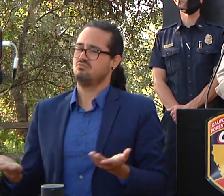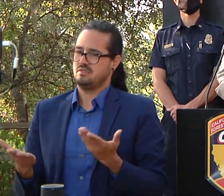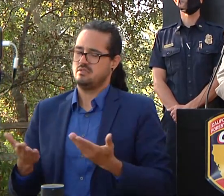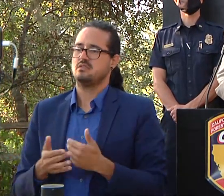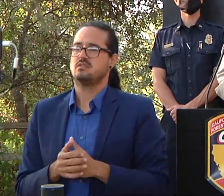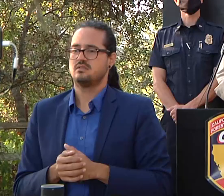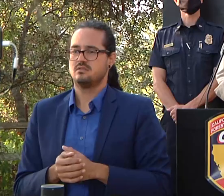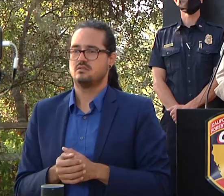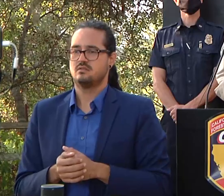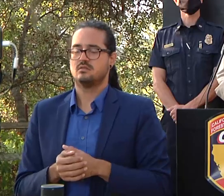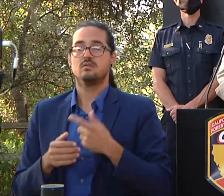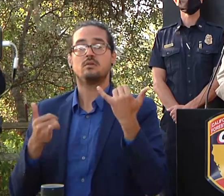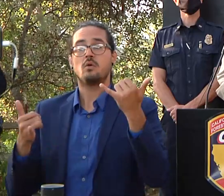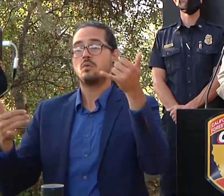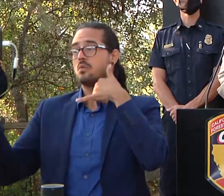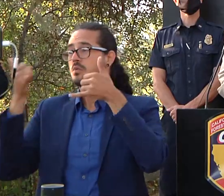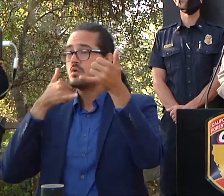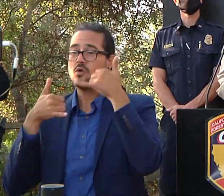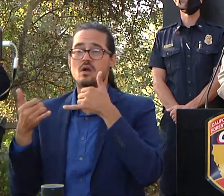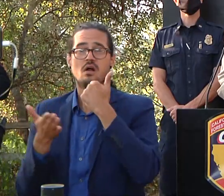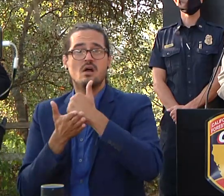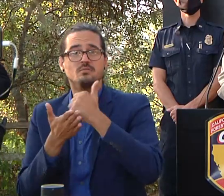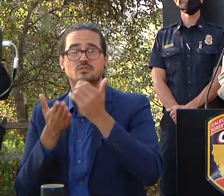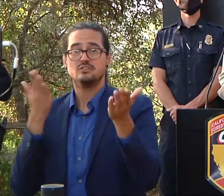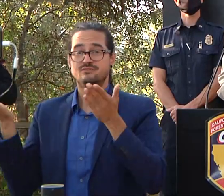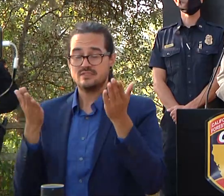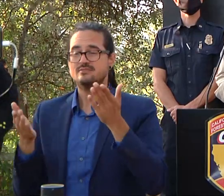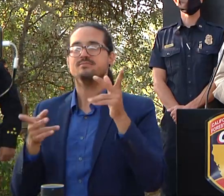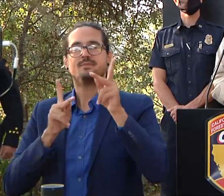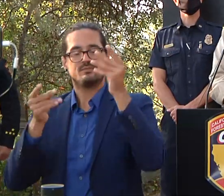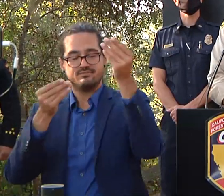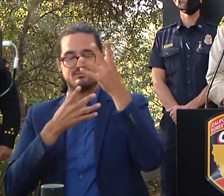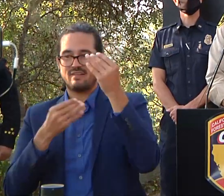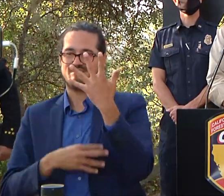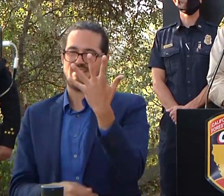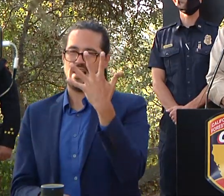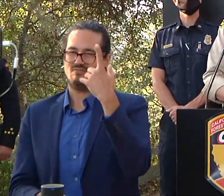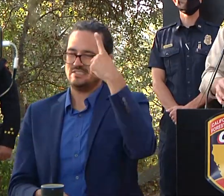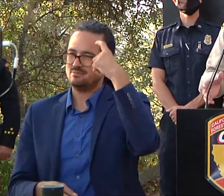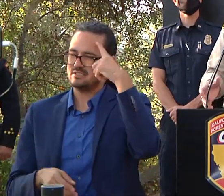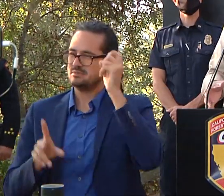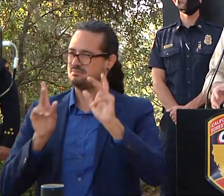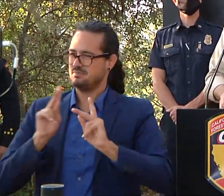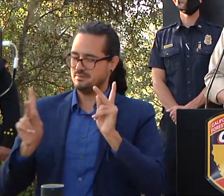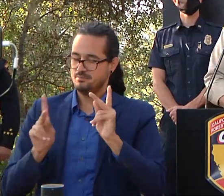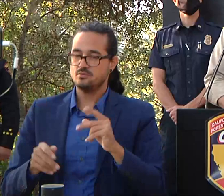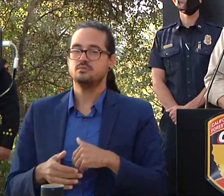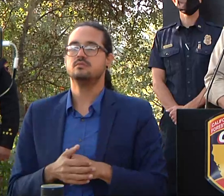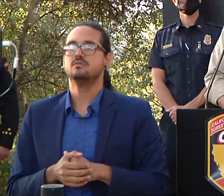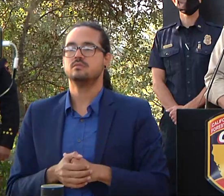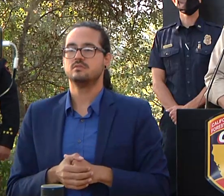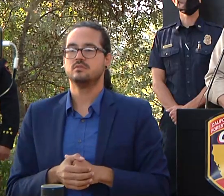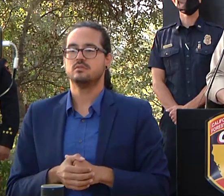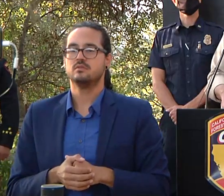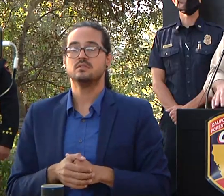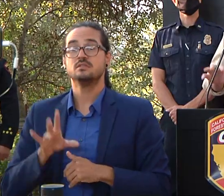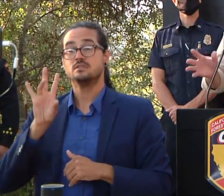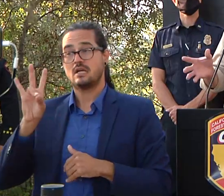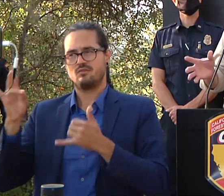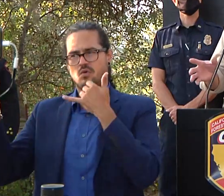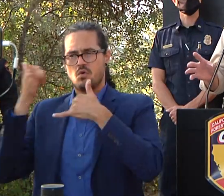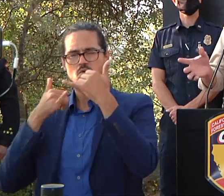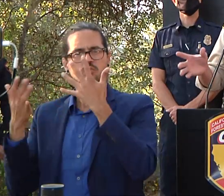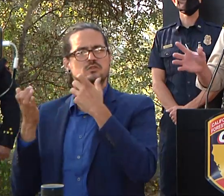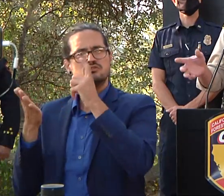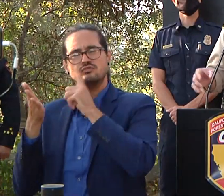suspicious persons calls we uh we went out to today as well as seven welfare checks uh in terms of missing people uh that list of uh